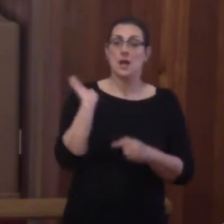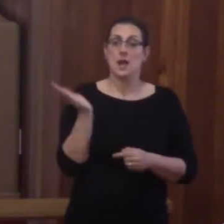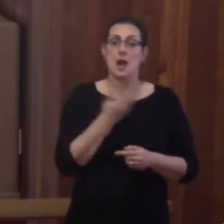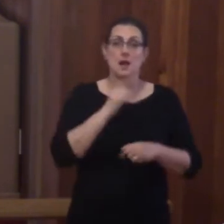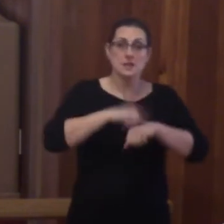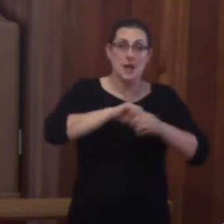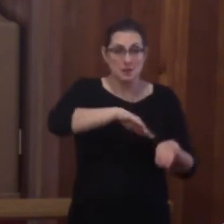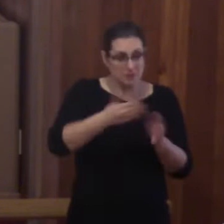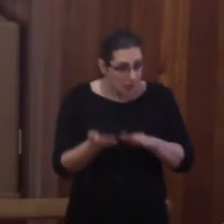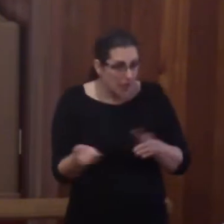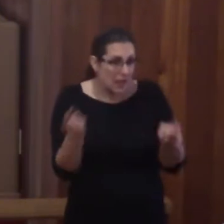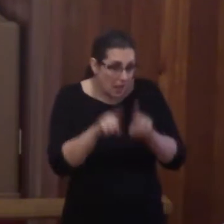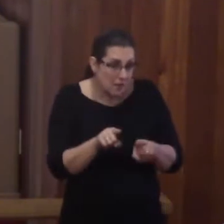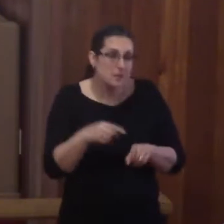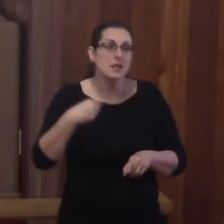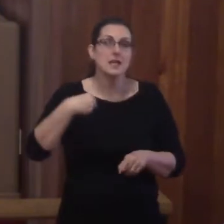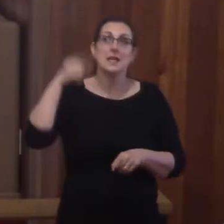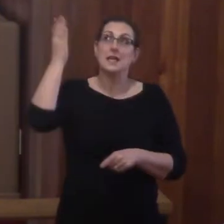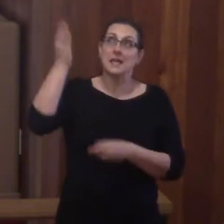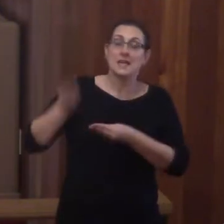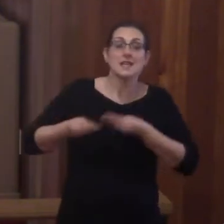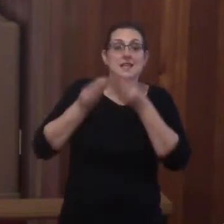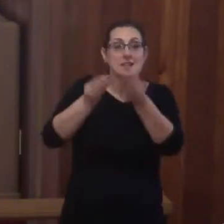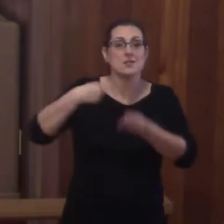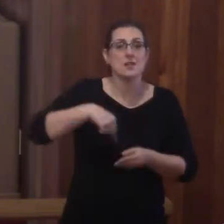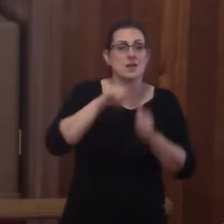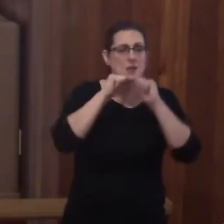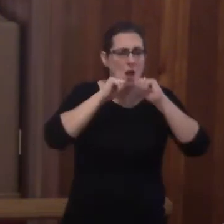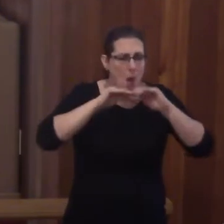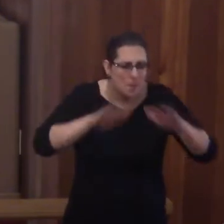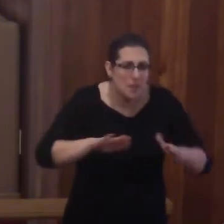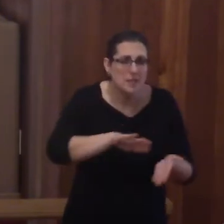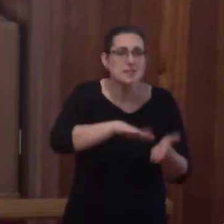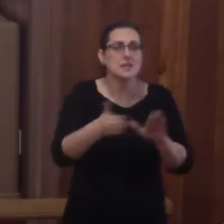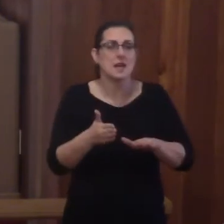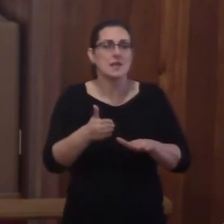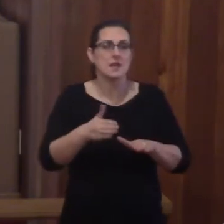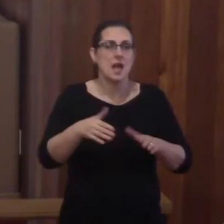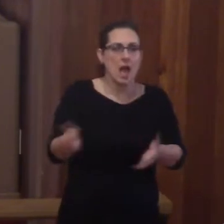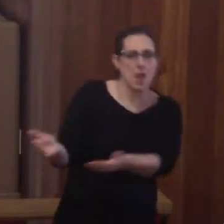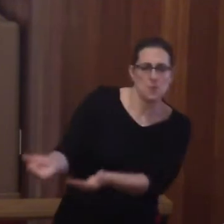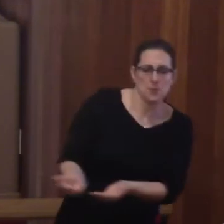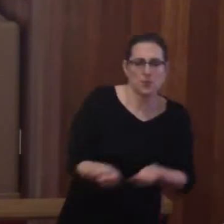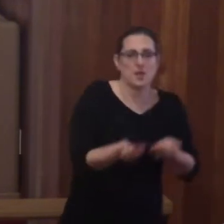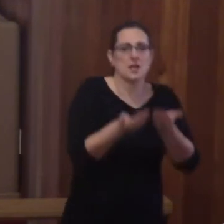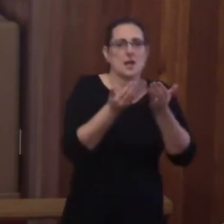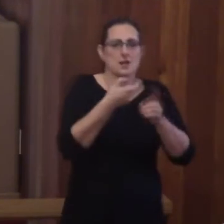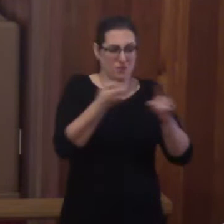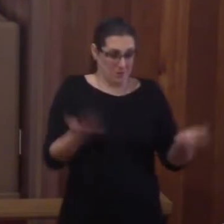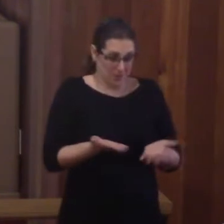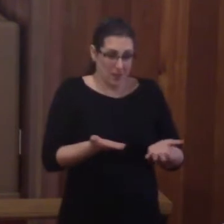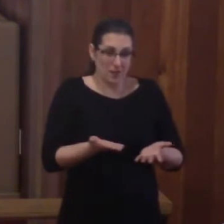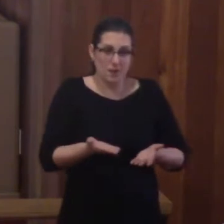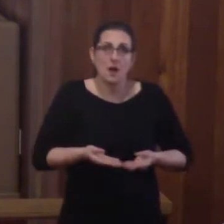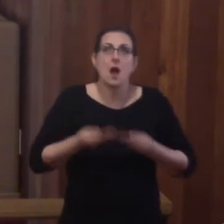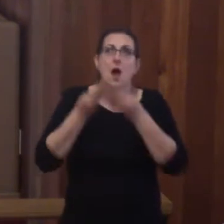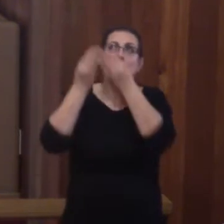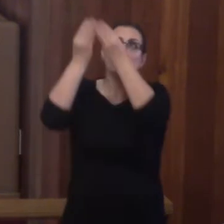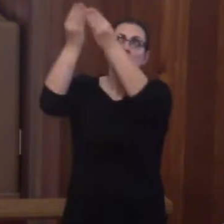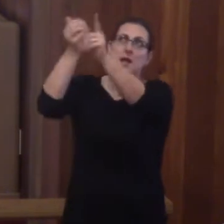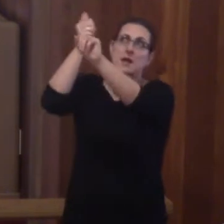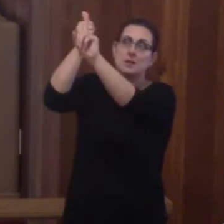comes, will give us a blessed end and graciously take us from this valley of sorrow to himself